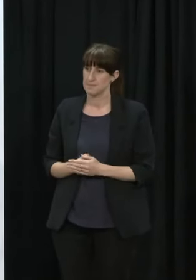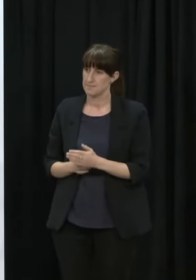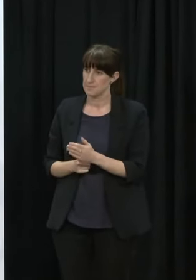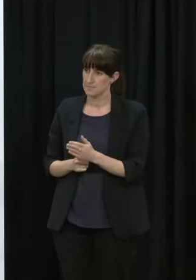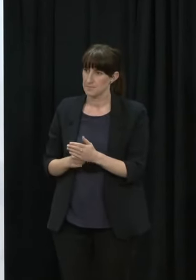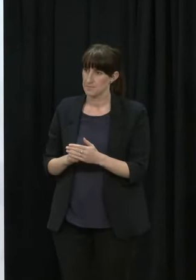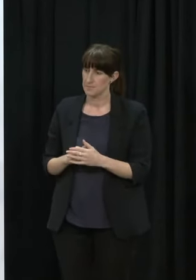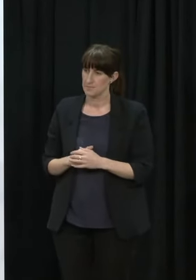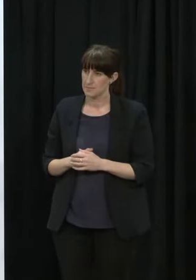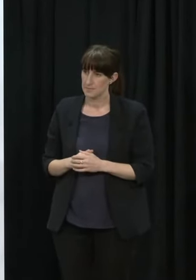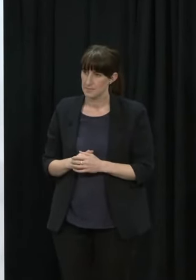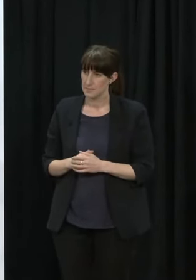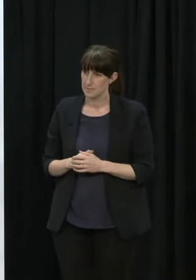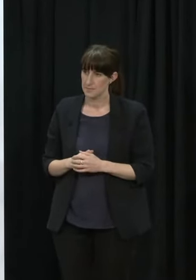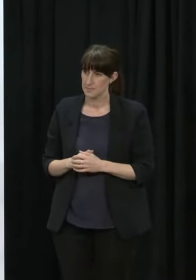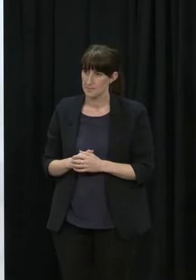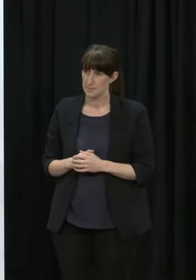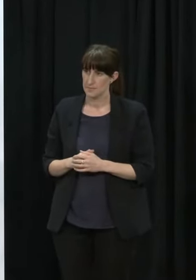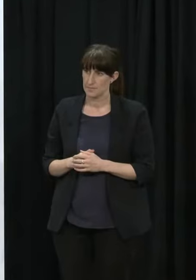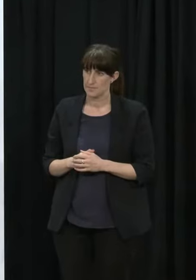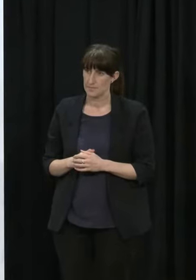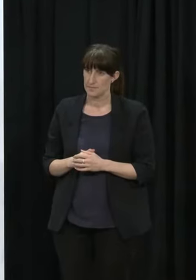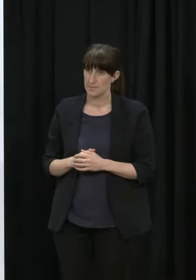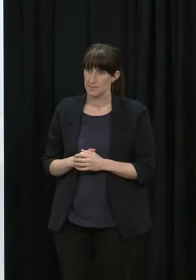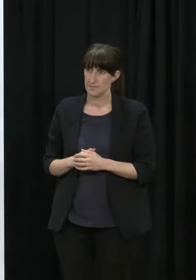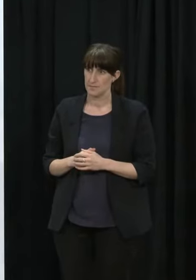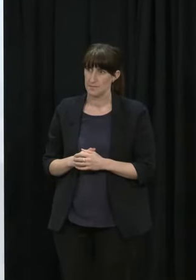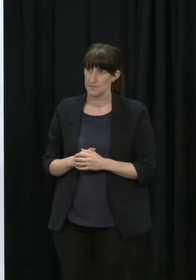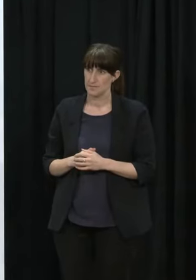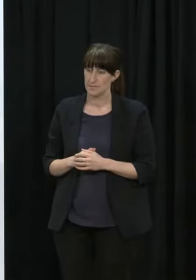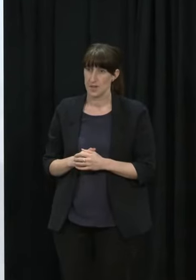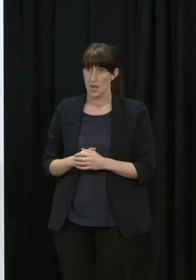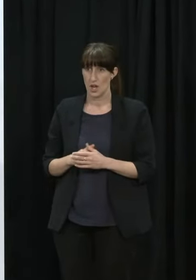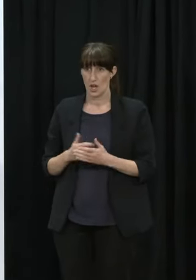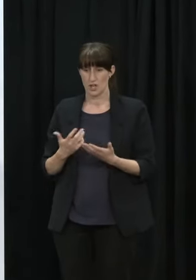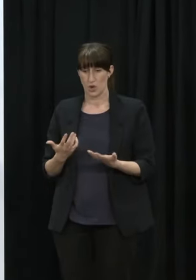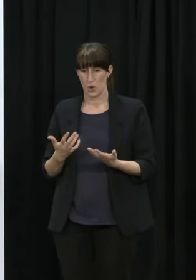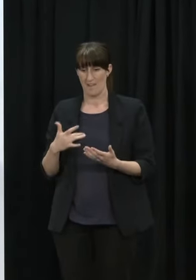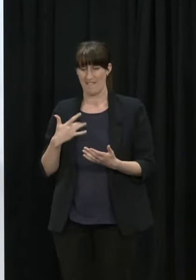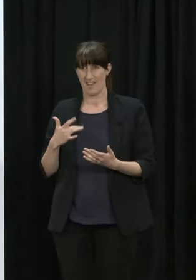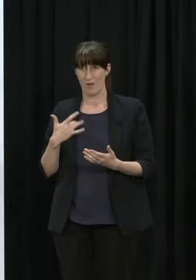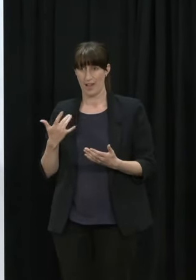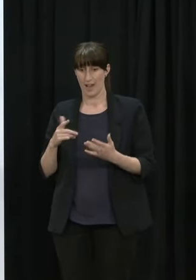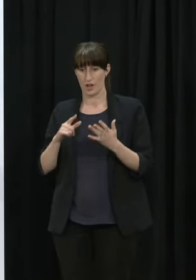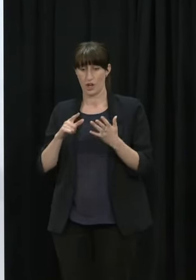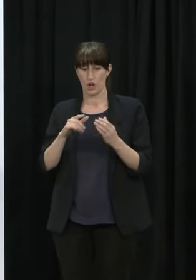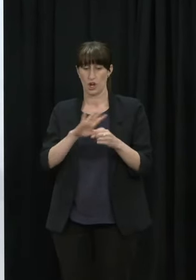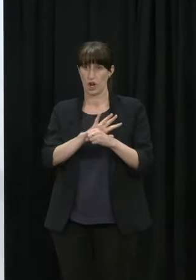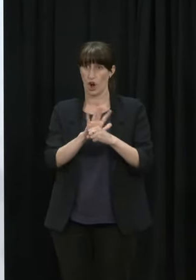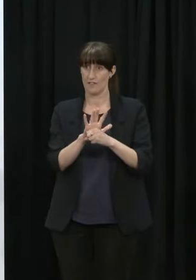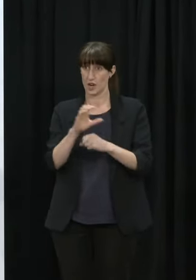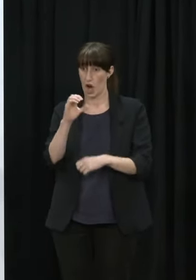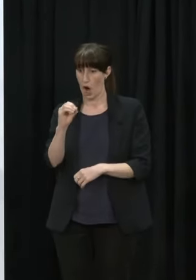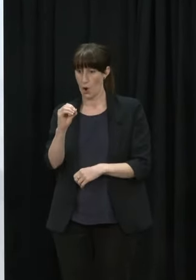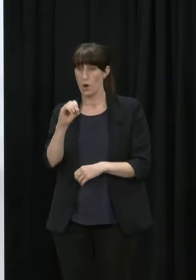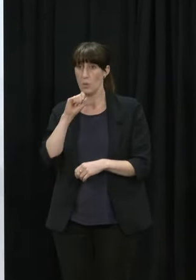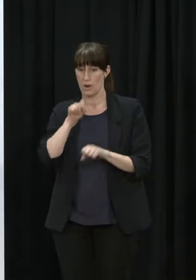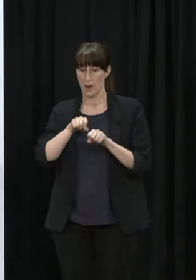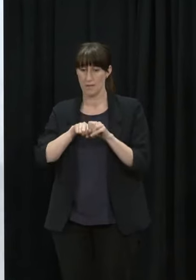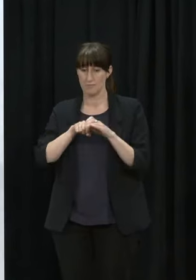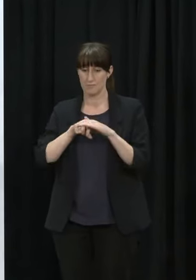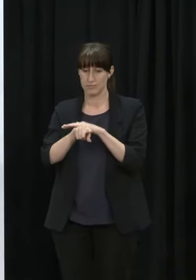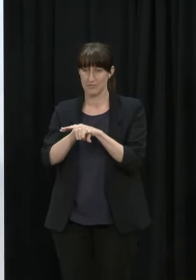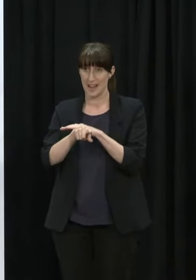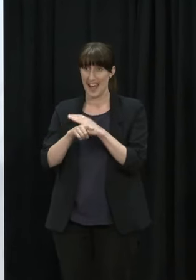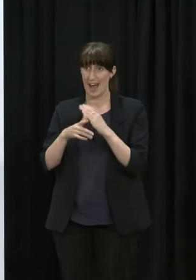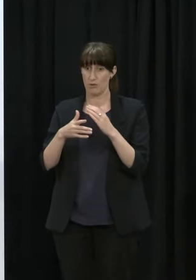that unforeseen that Omicron will get out of MIQ sometime in January anyway Look we'll do everything we can to